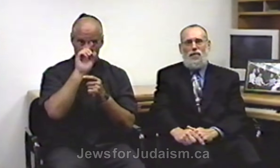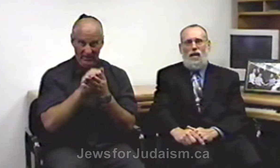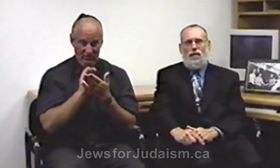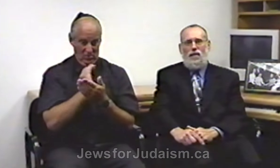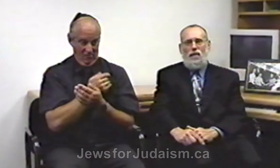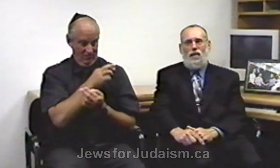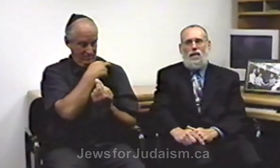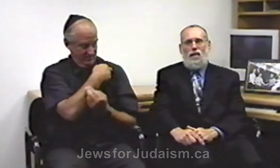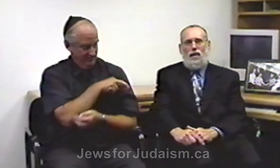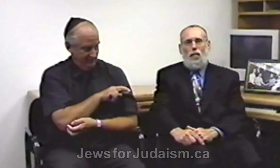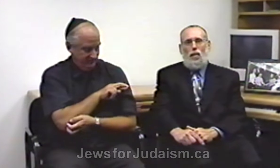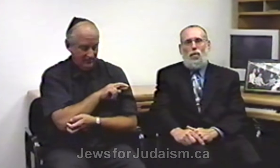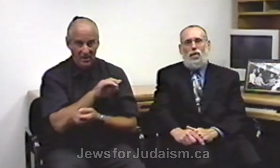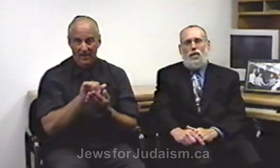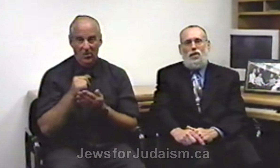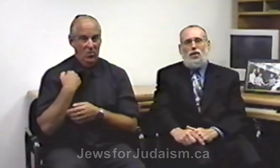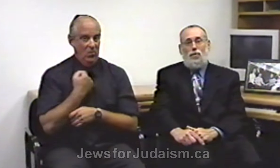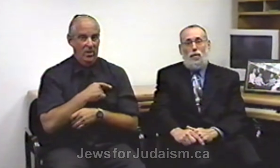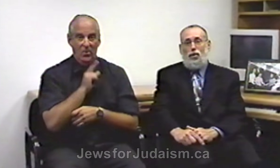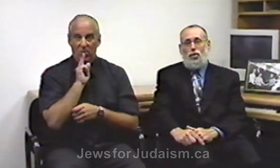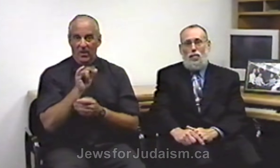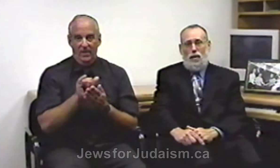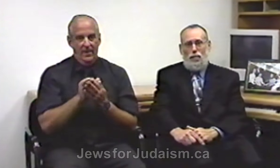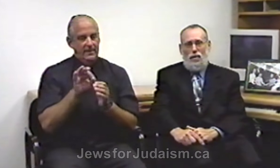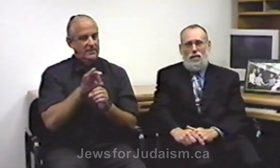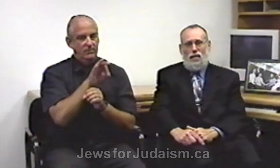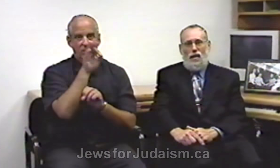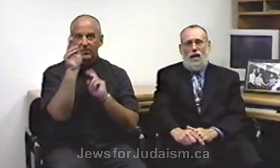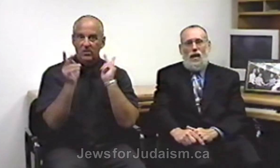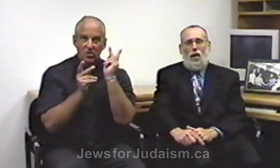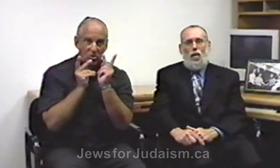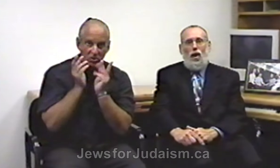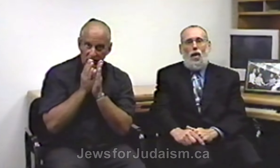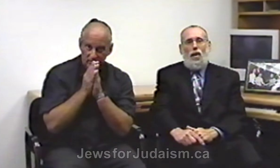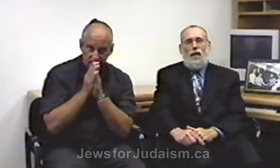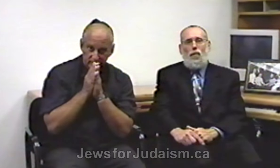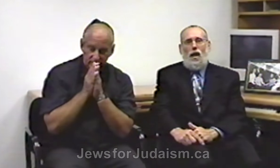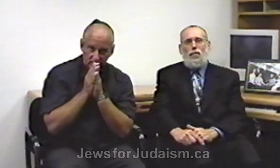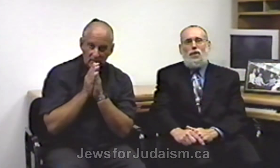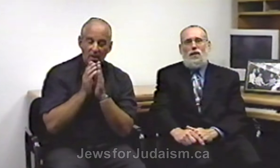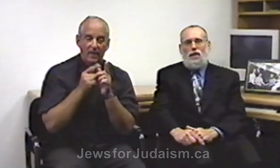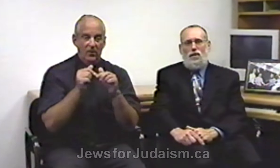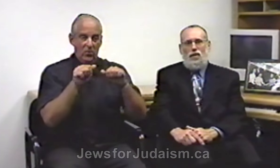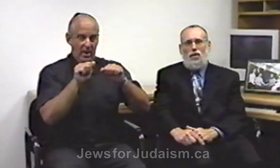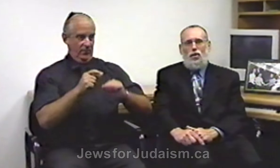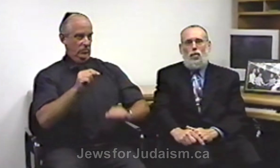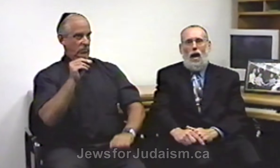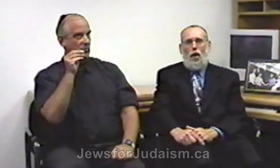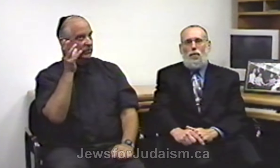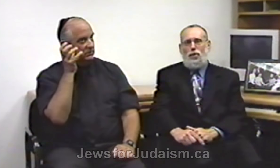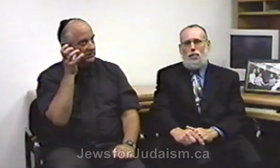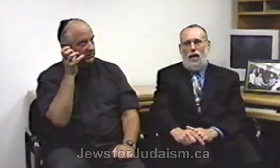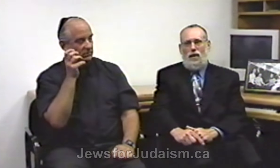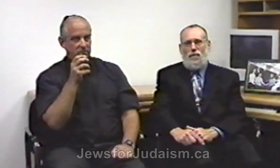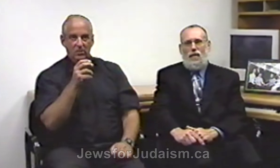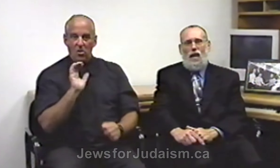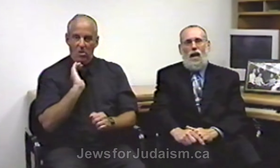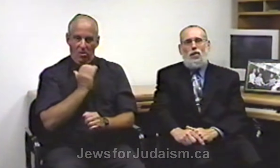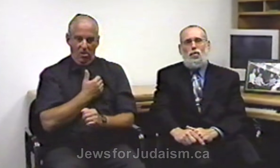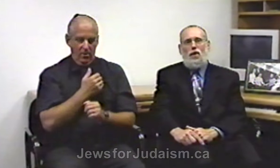faith that we were spiritual people they were able to listen to our perspective and use